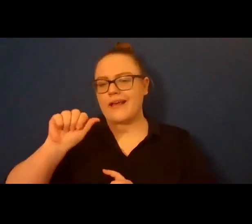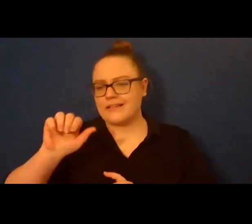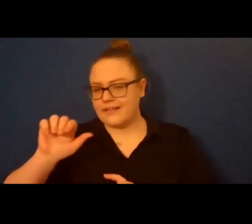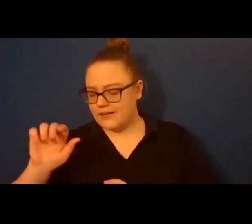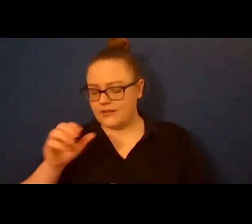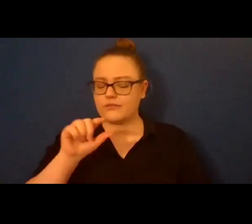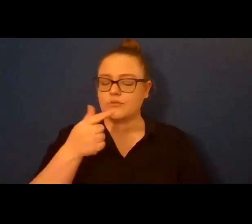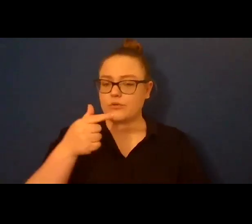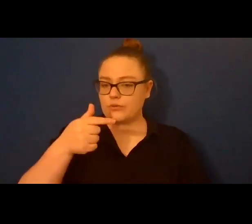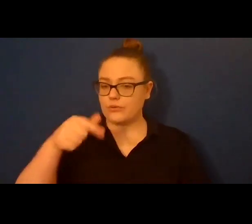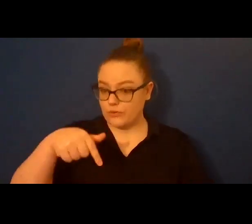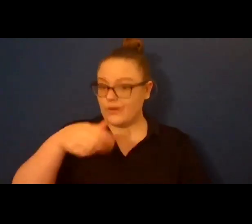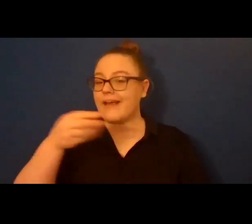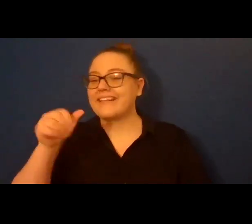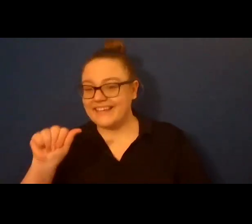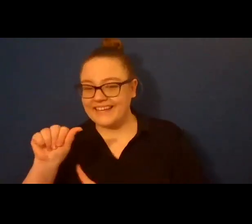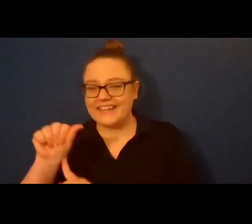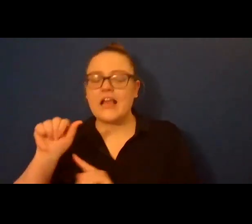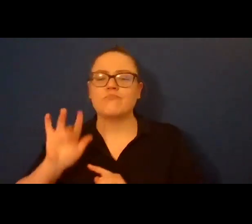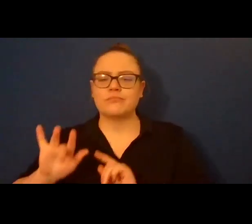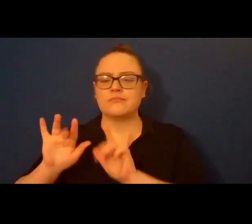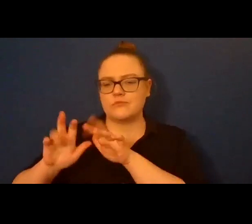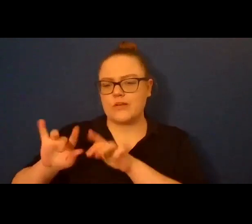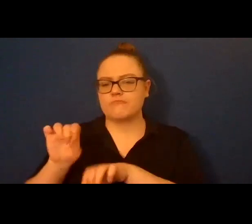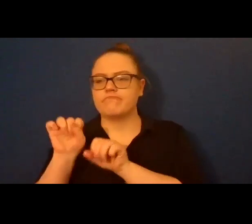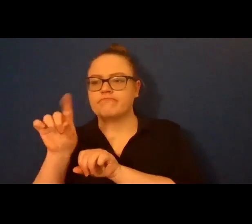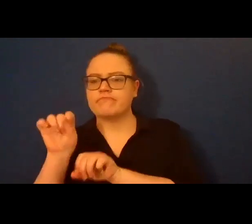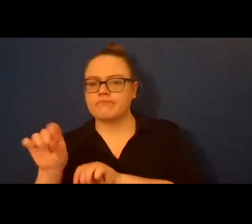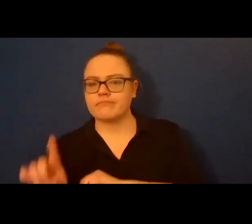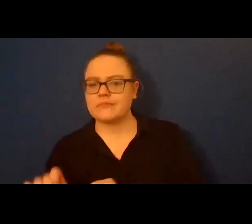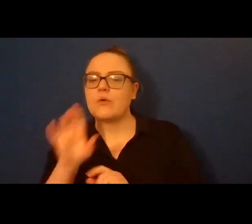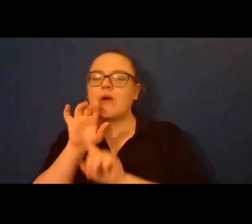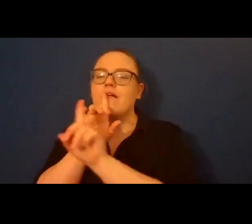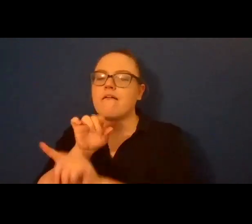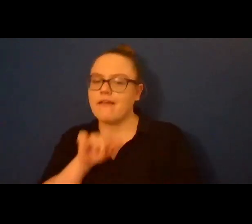that we can get to what you're most interested in. Okay, hang on just one sec.